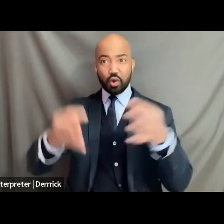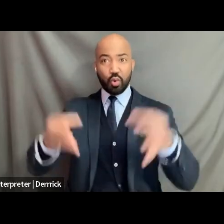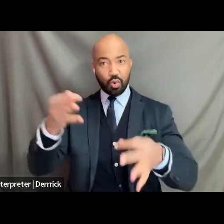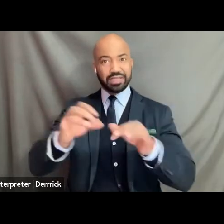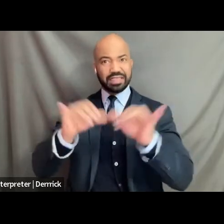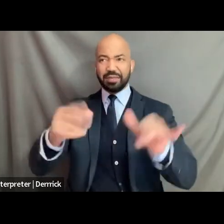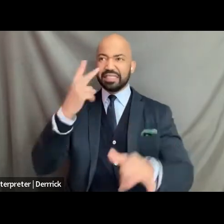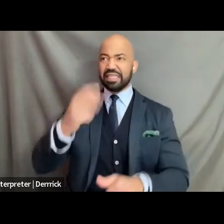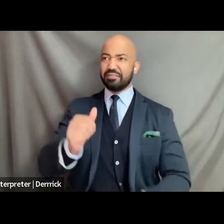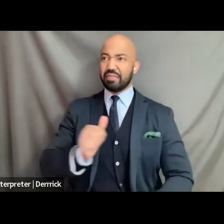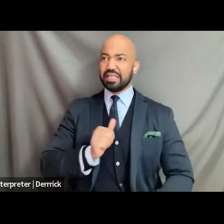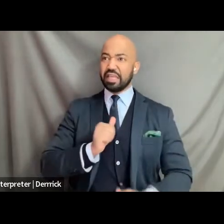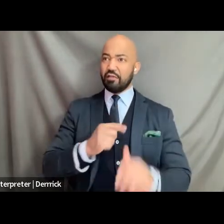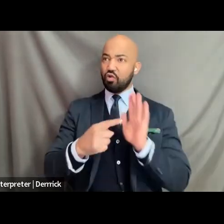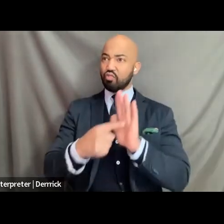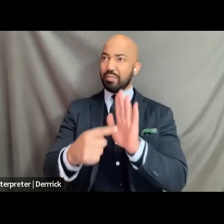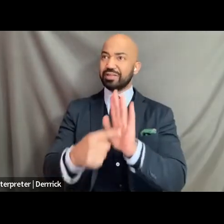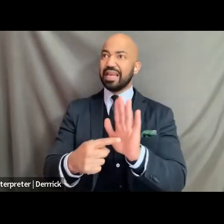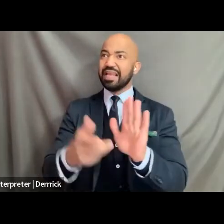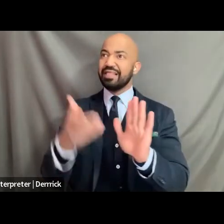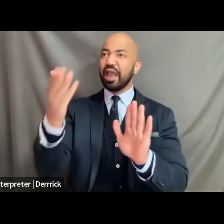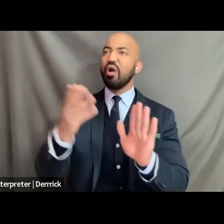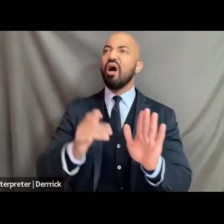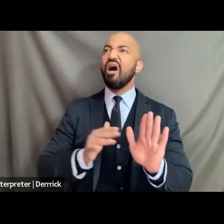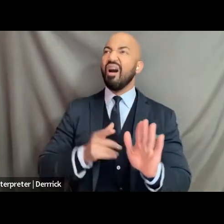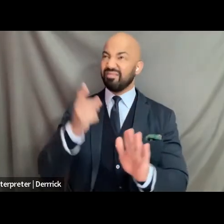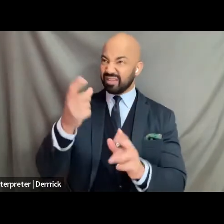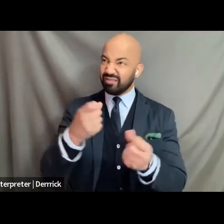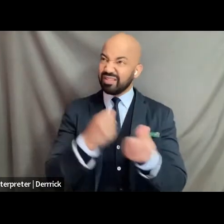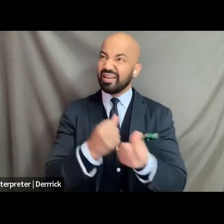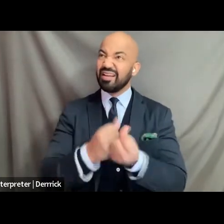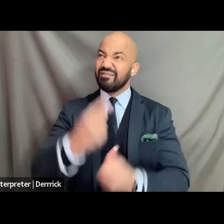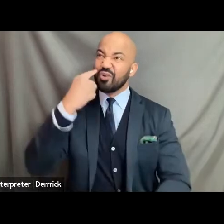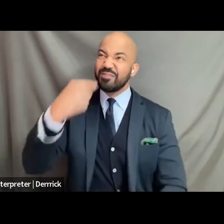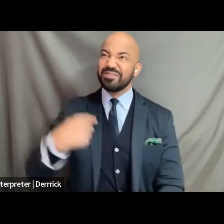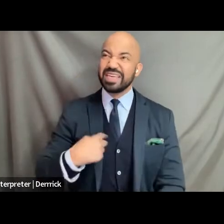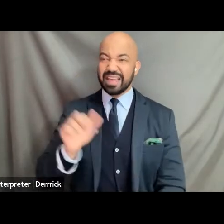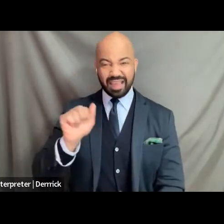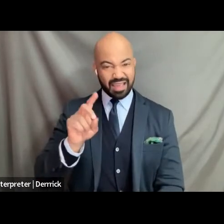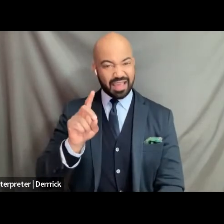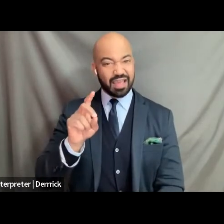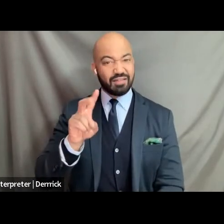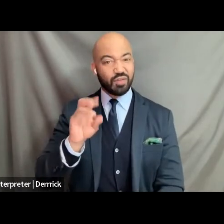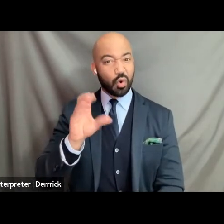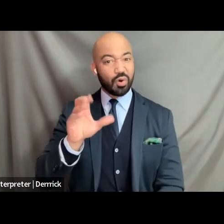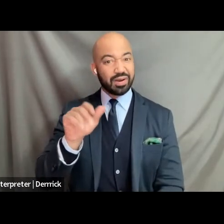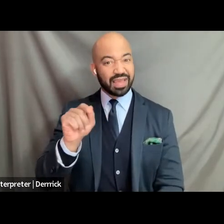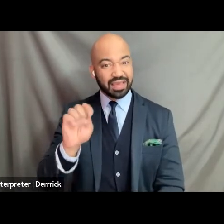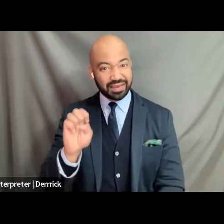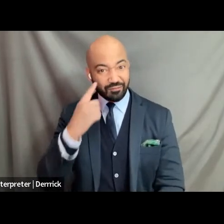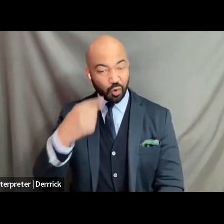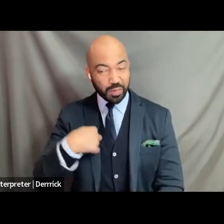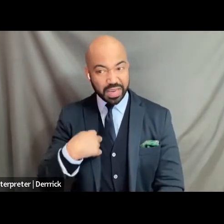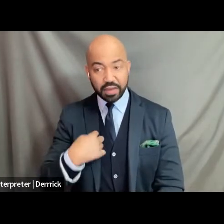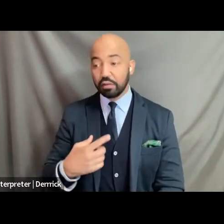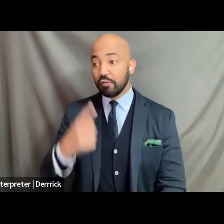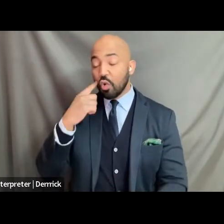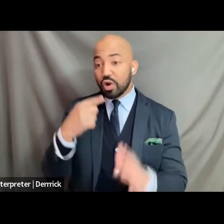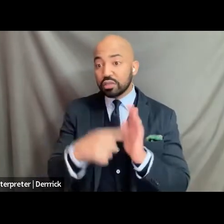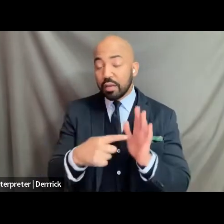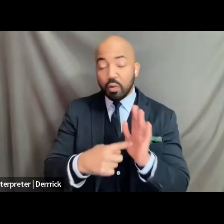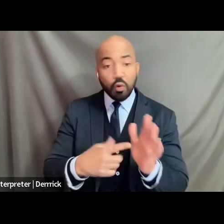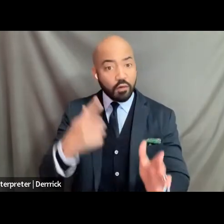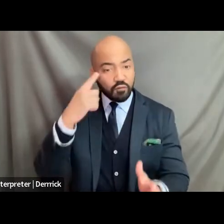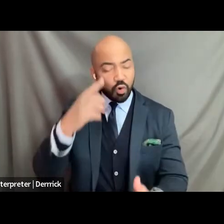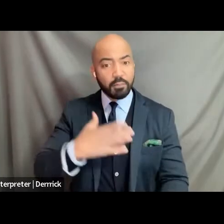someone who's advocating on my behalf to make sure that kids like my son who exist as black and